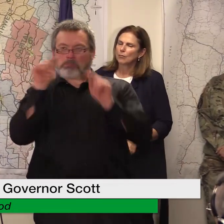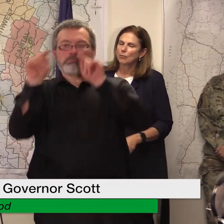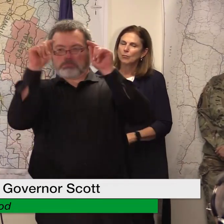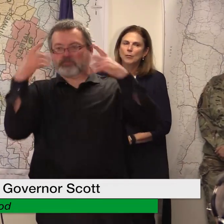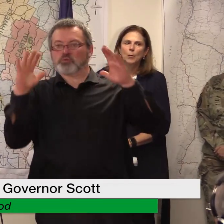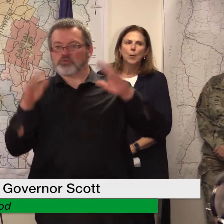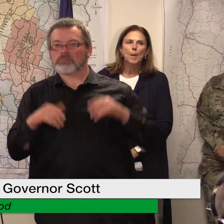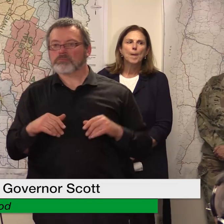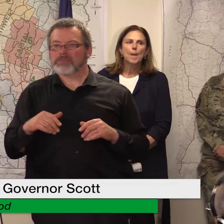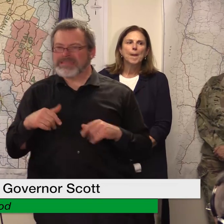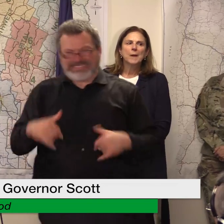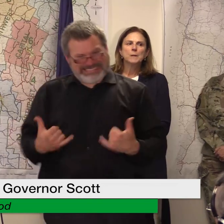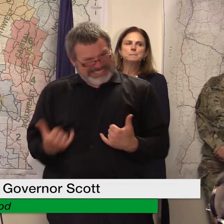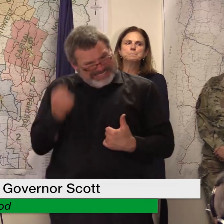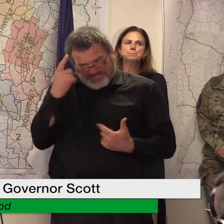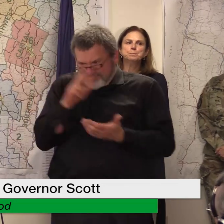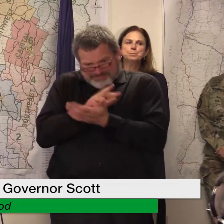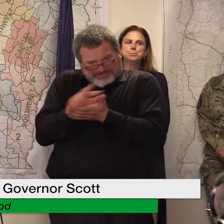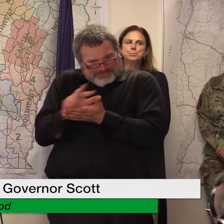preliminary number